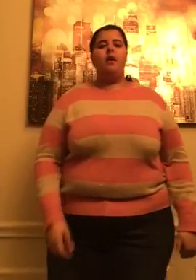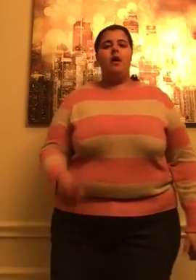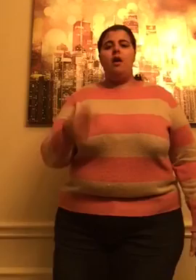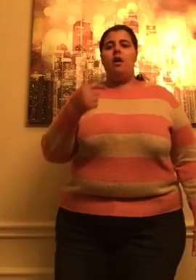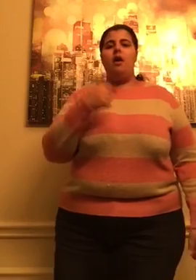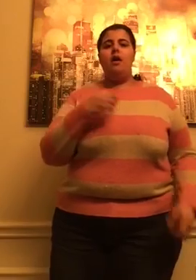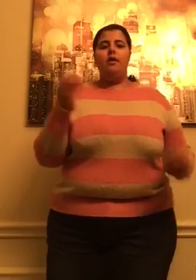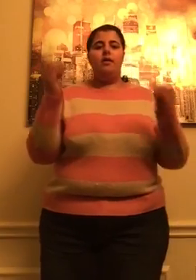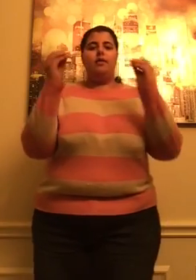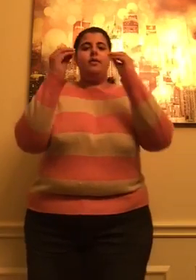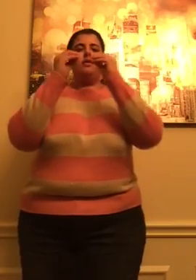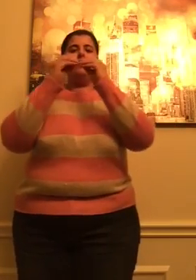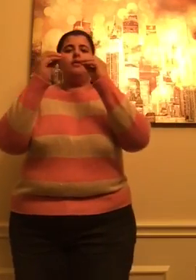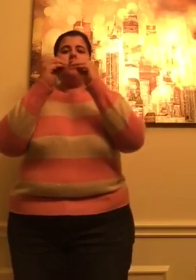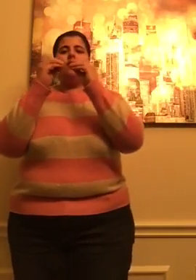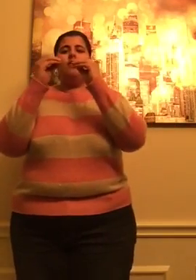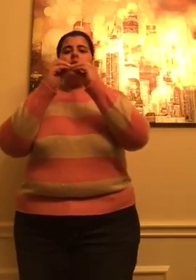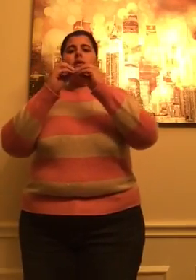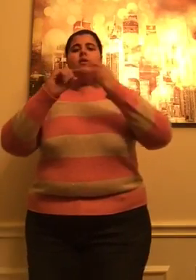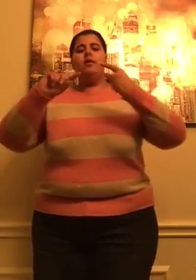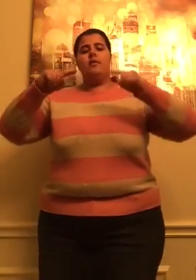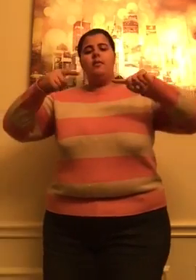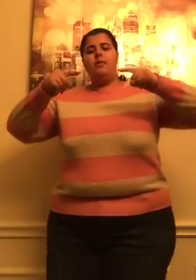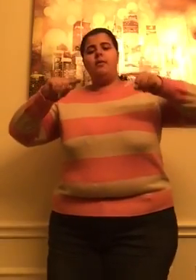I can kiss away the pain